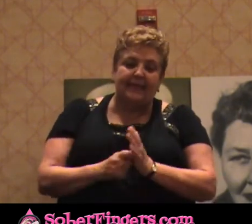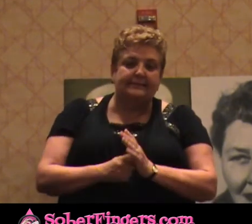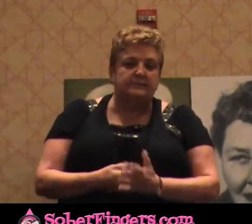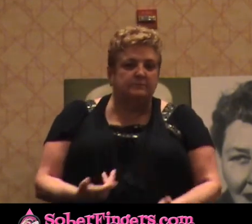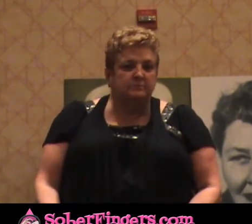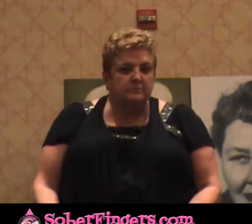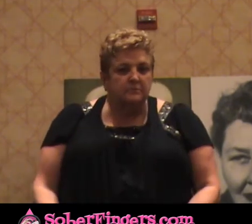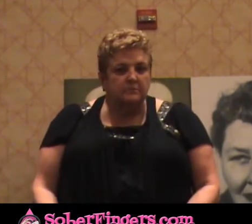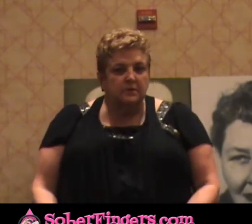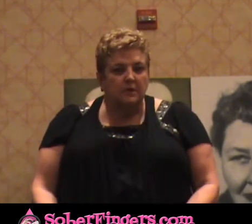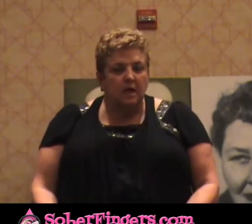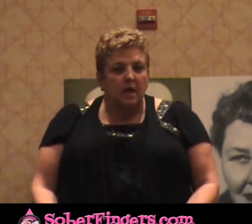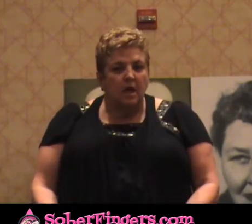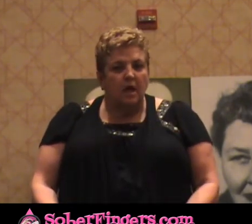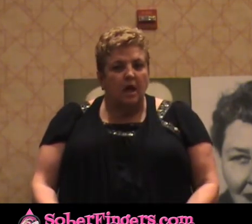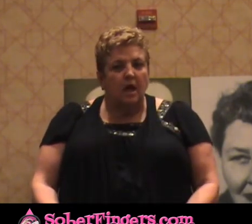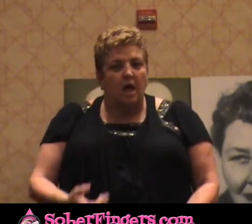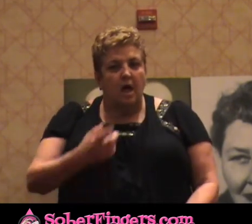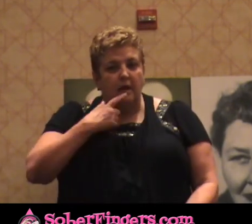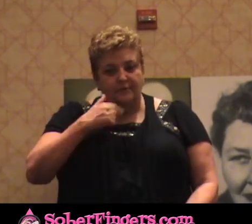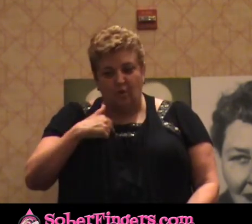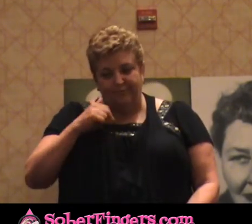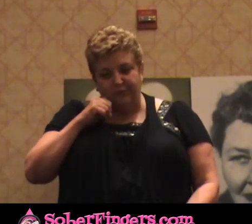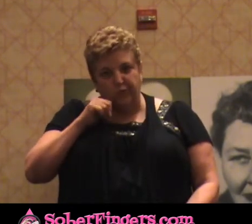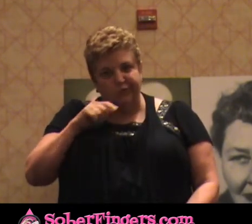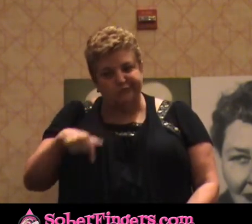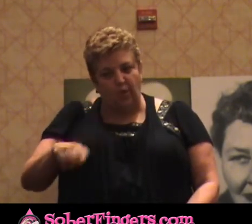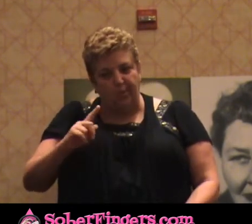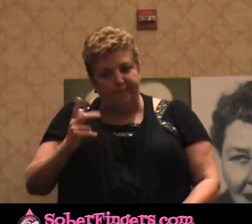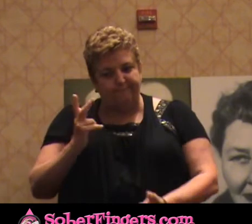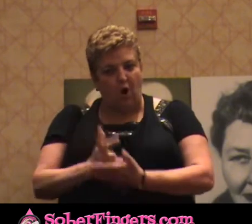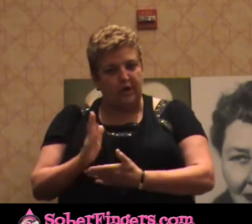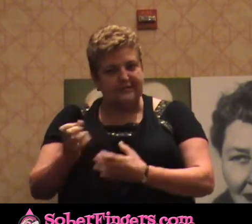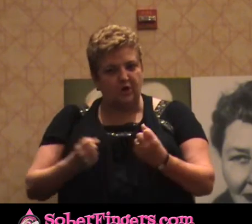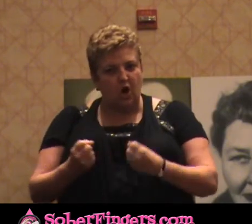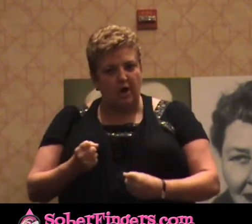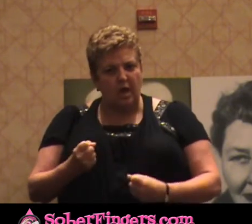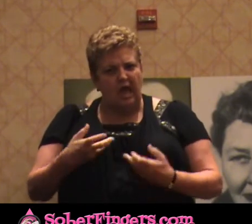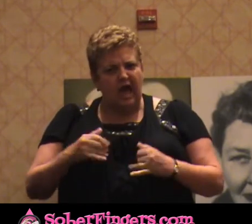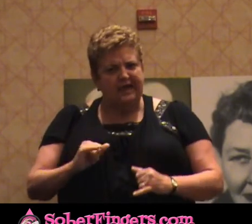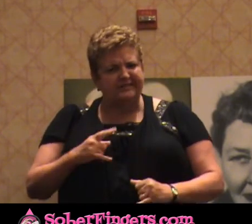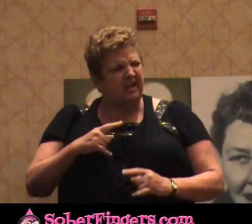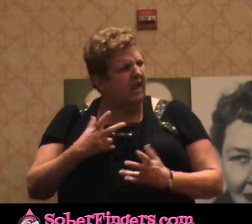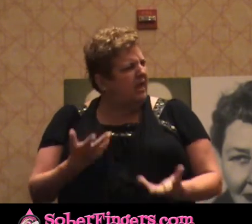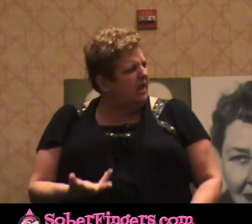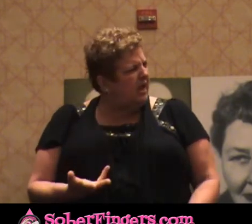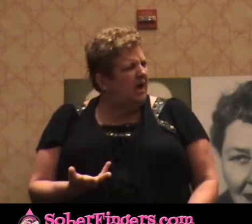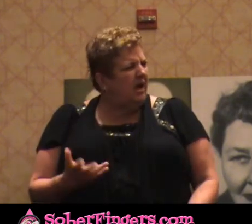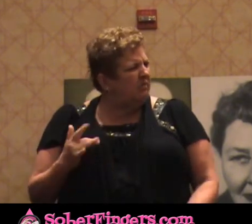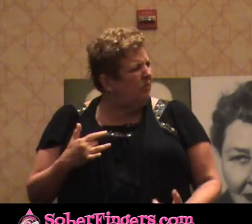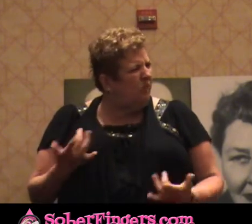And I told my sponsee to park his car. We parked his car. And he's still looking at us like he doesn't understand why we're disturbing him.